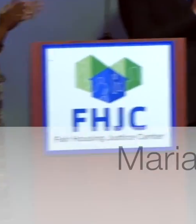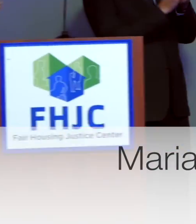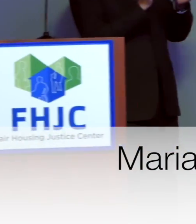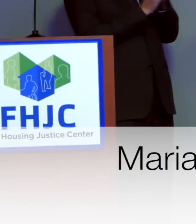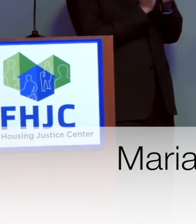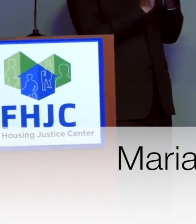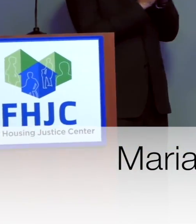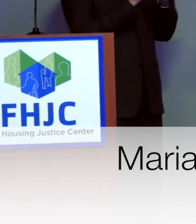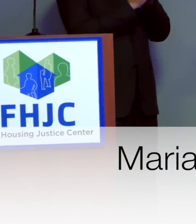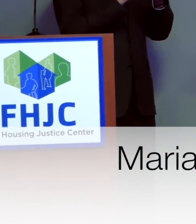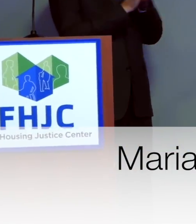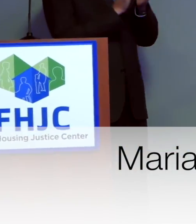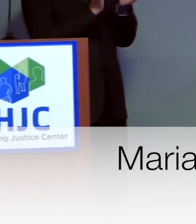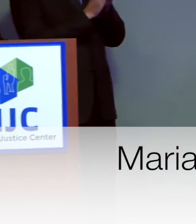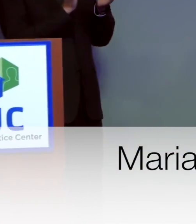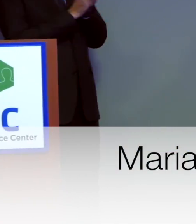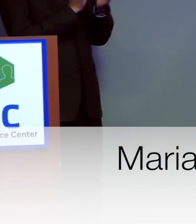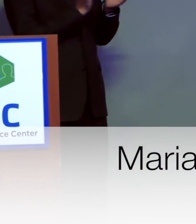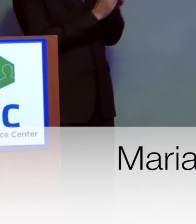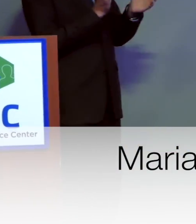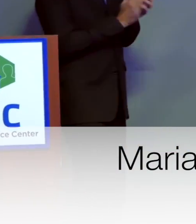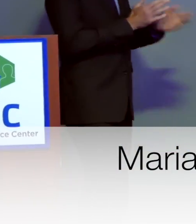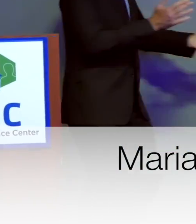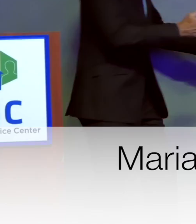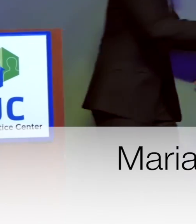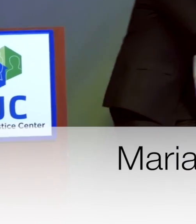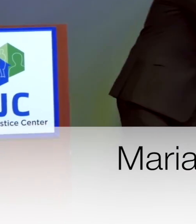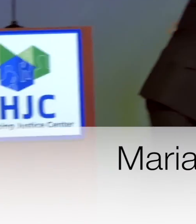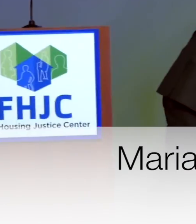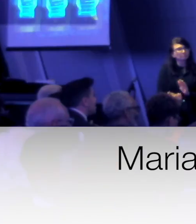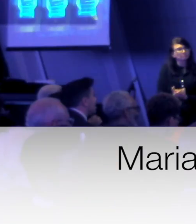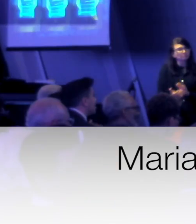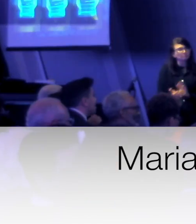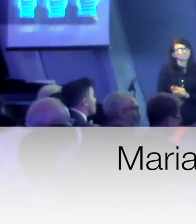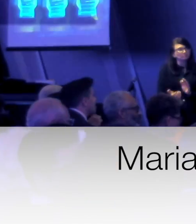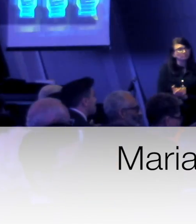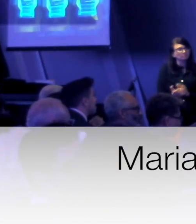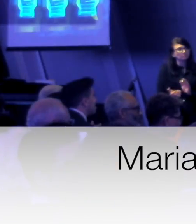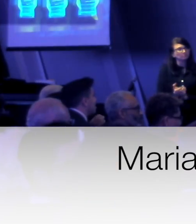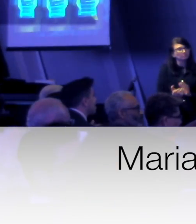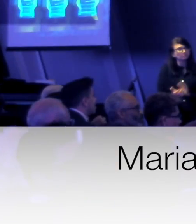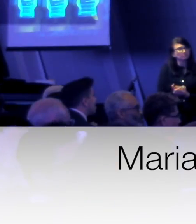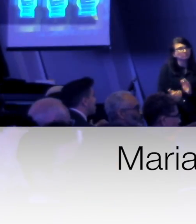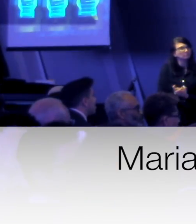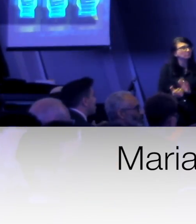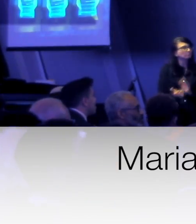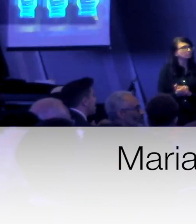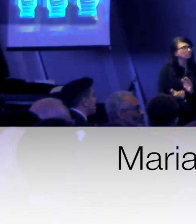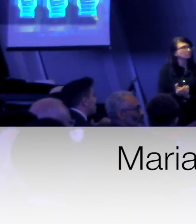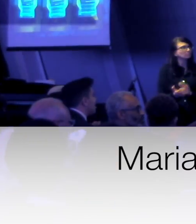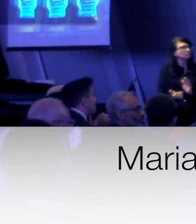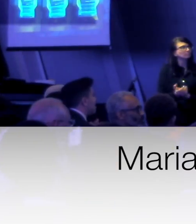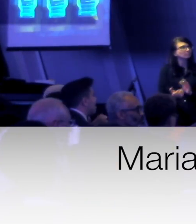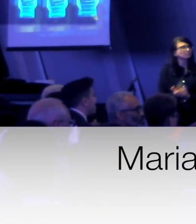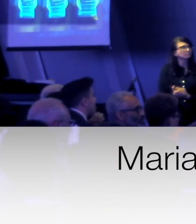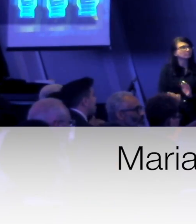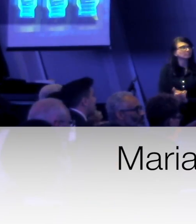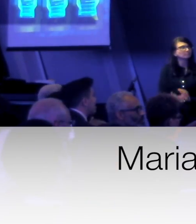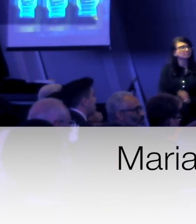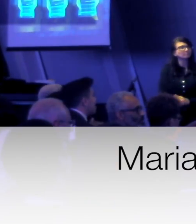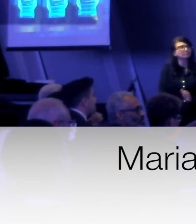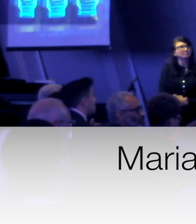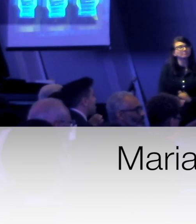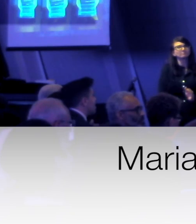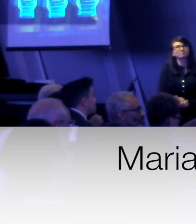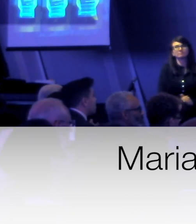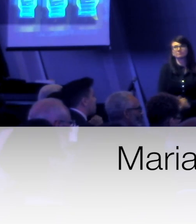In honor of your years of service to the FHJC, we present this award for Outstanding Fair Housing Attorney